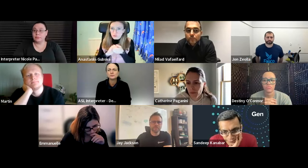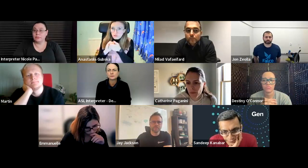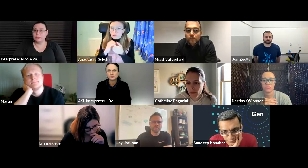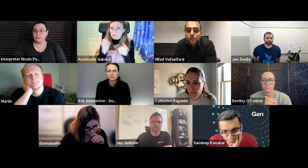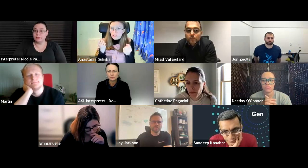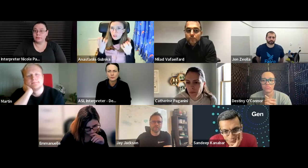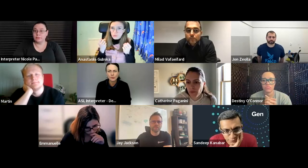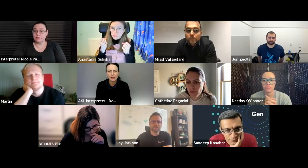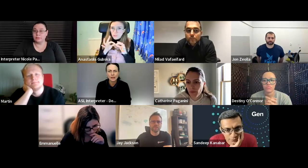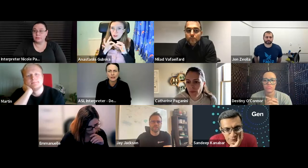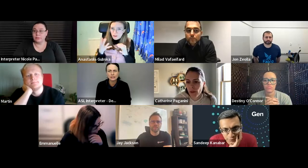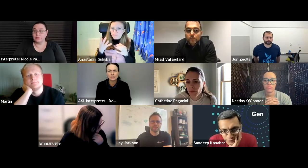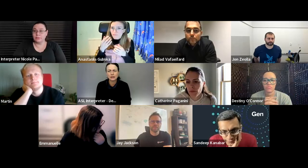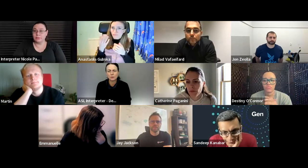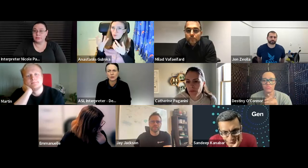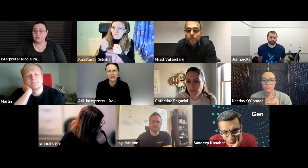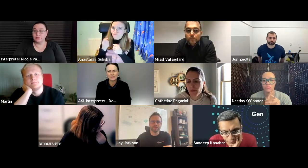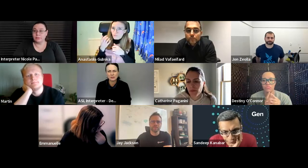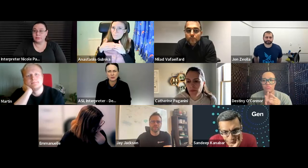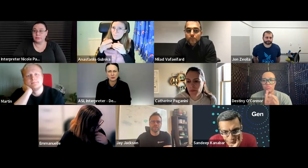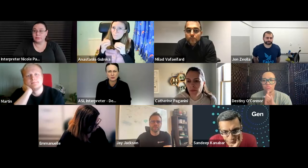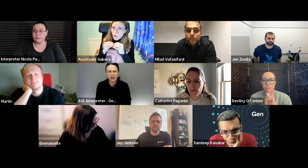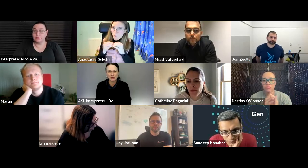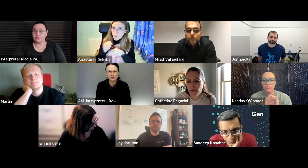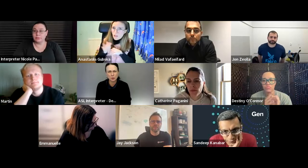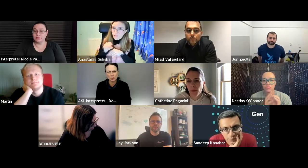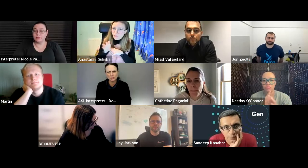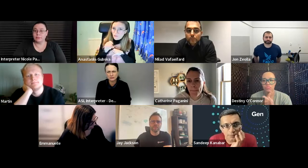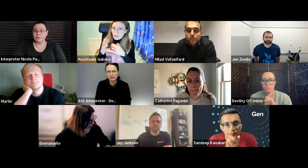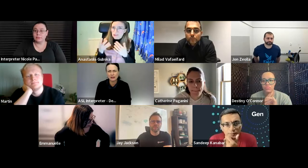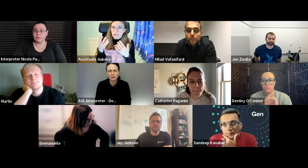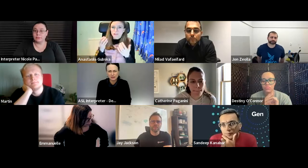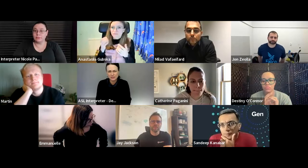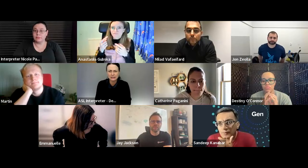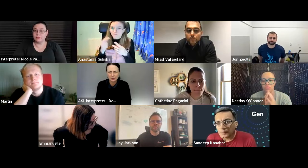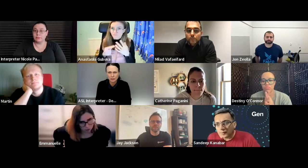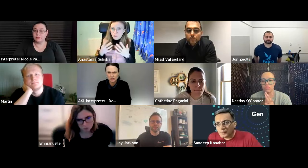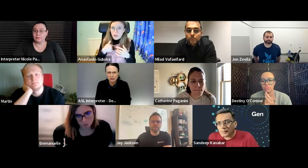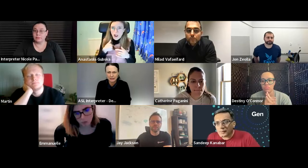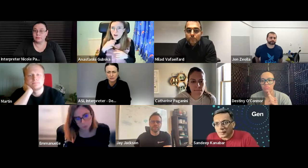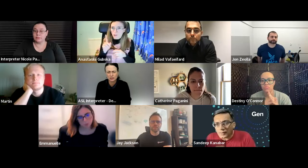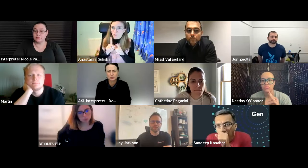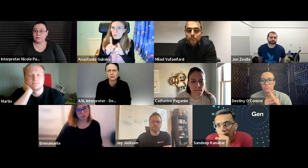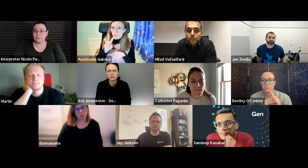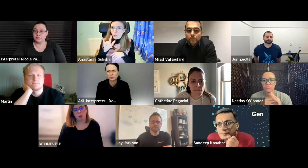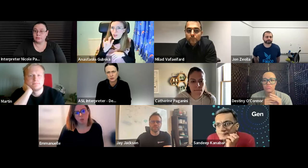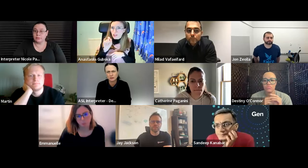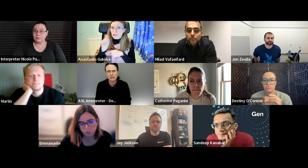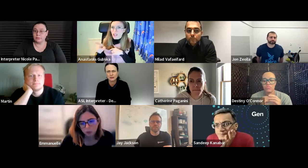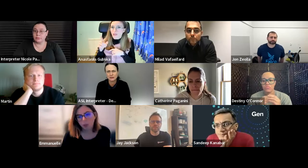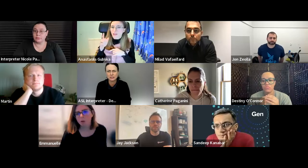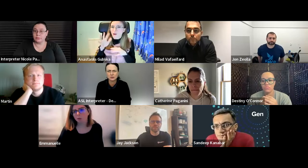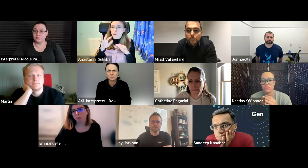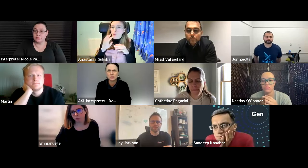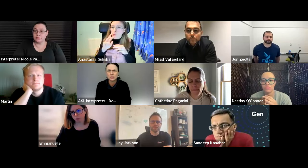and um we have some of the that world collaborative sign language kind of gestural universal